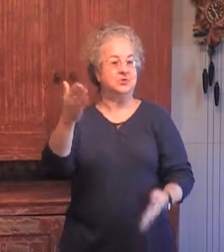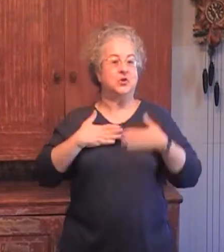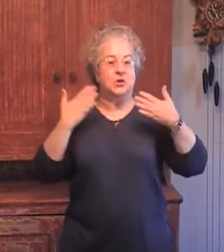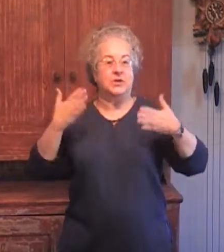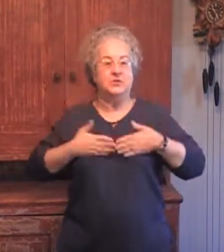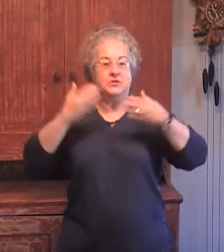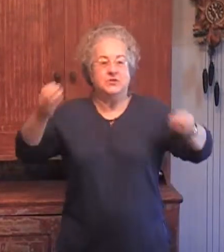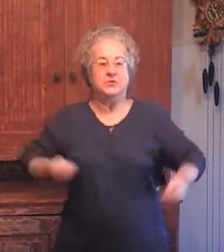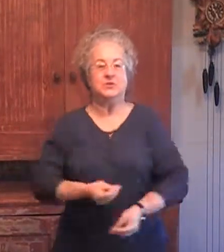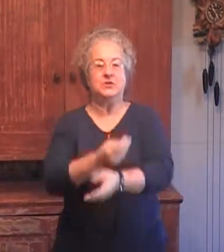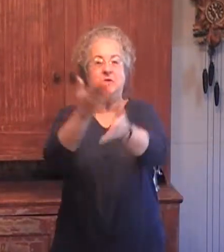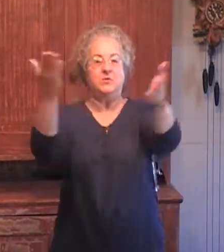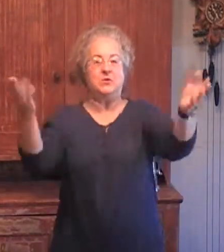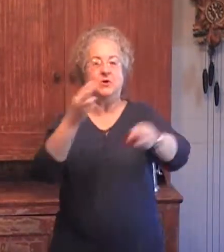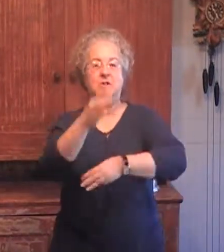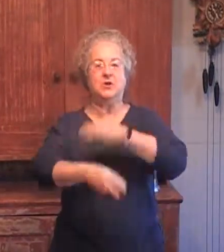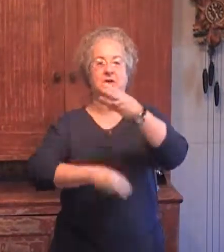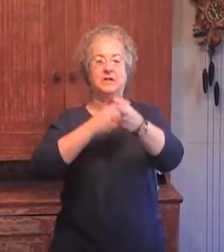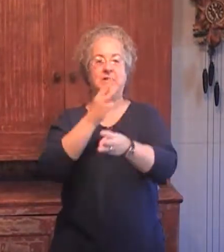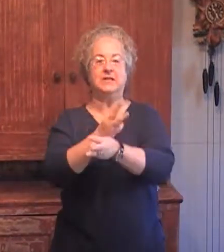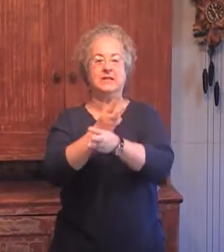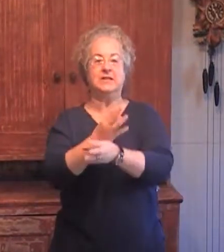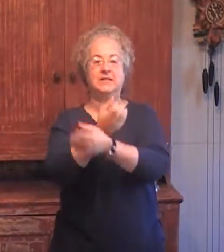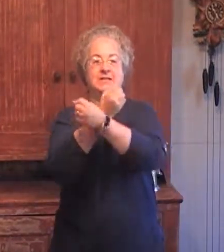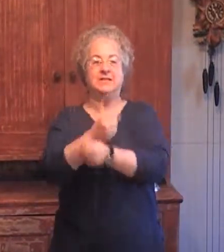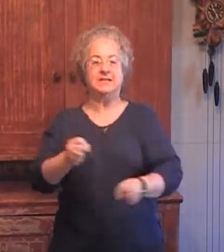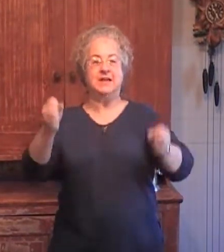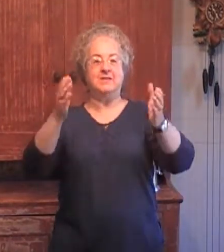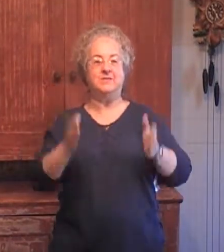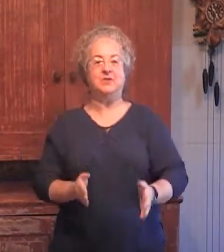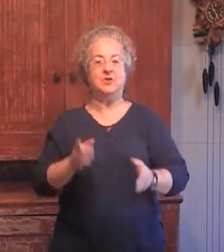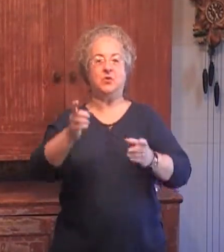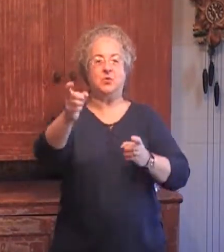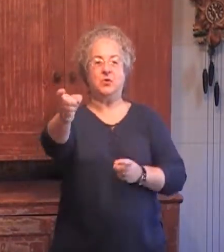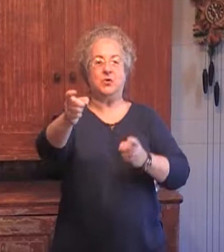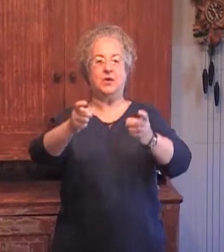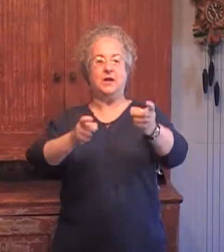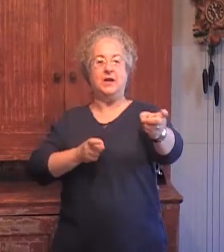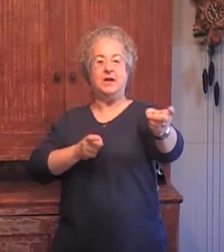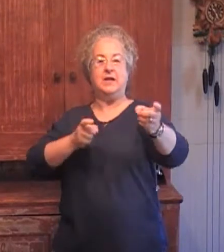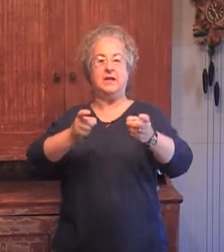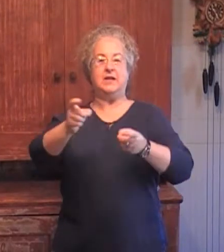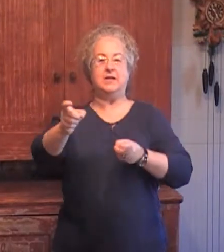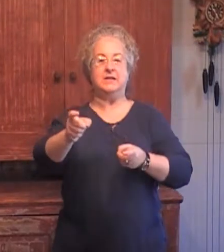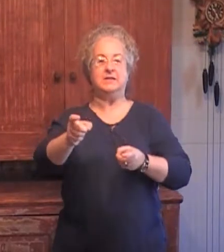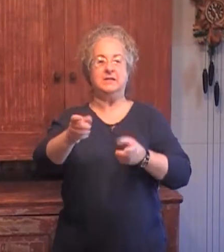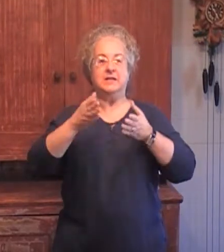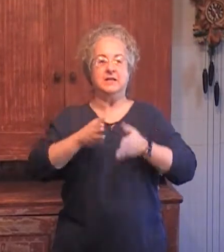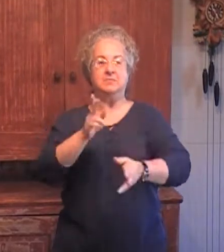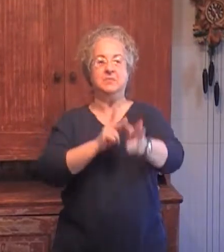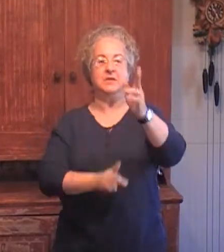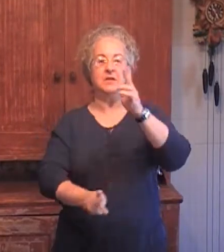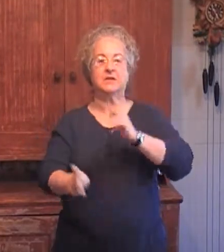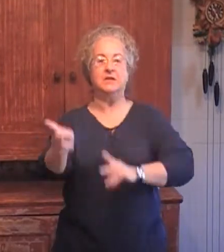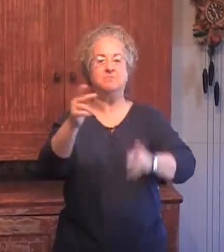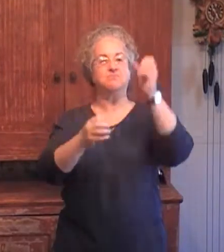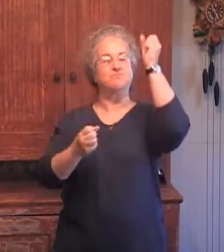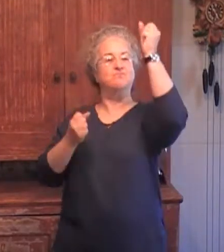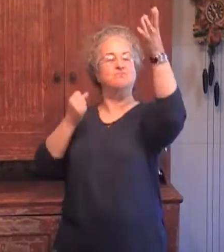Joy to the world, the Savior reigns. Let men